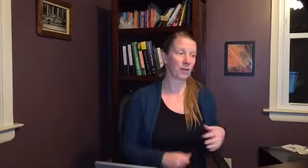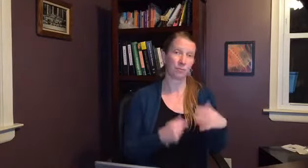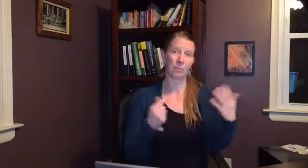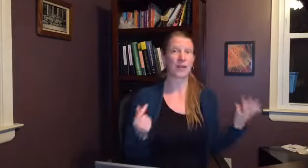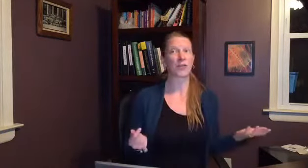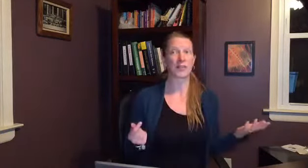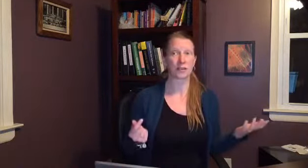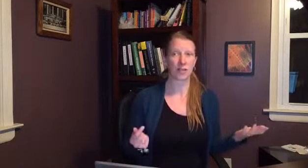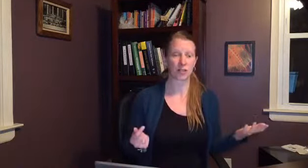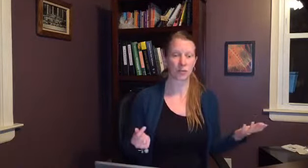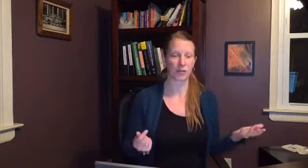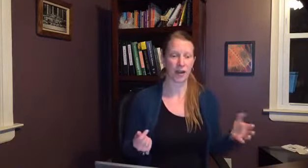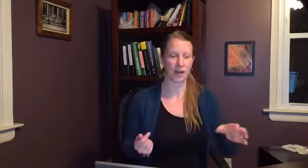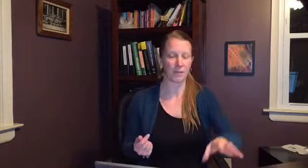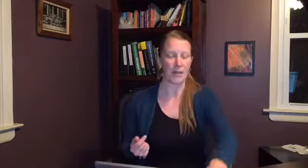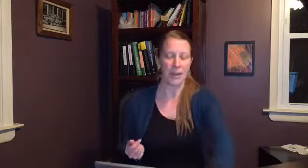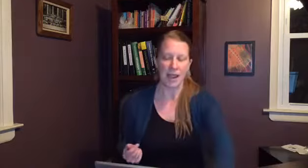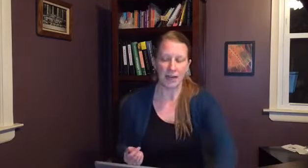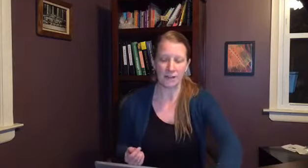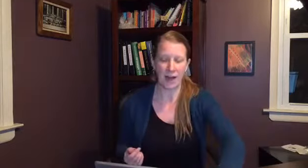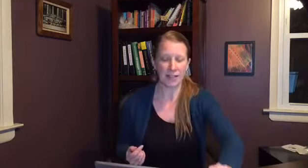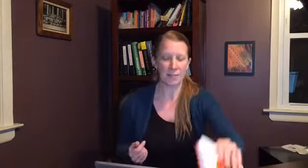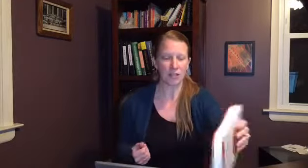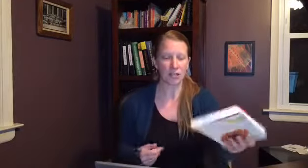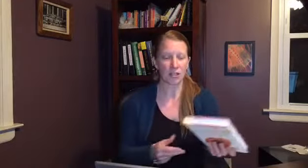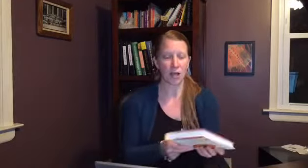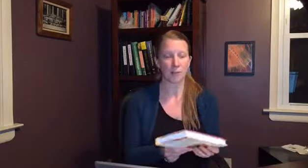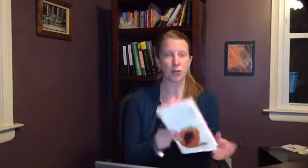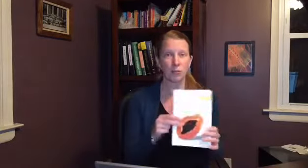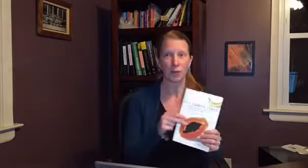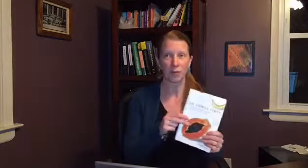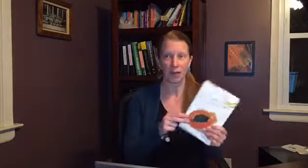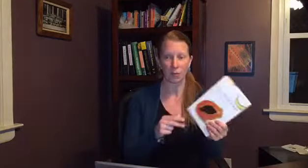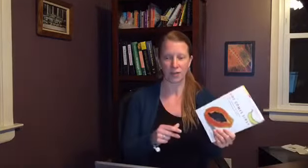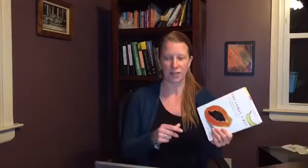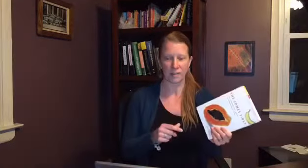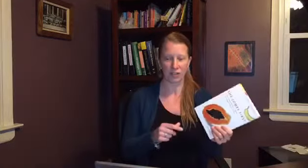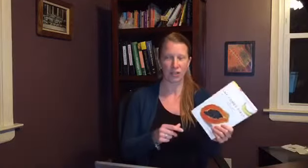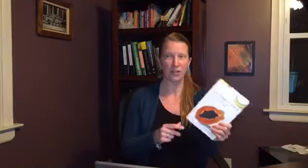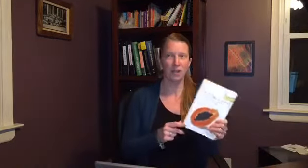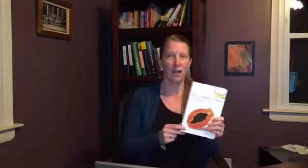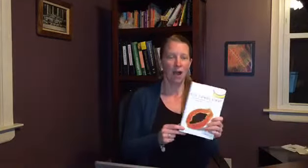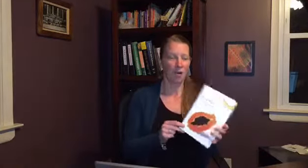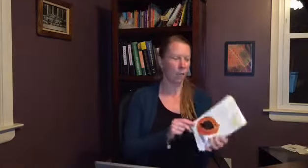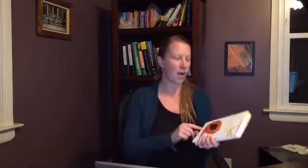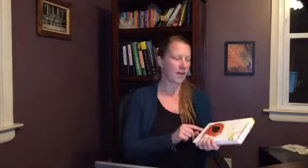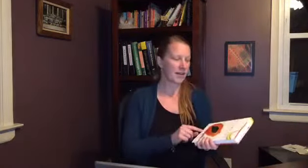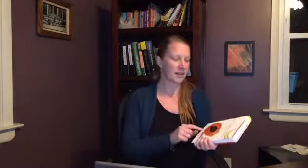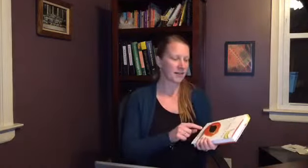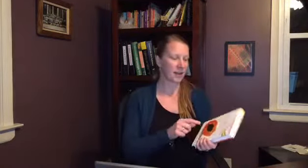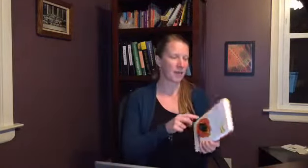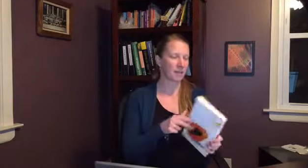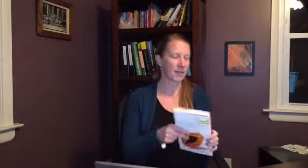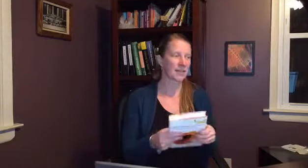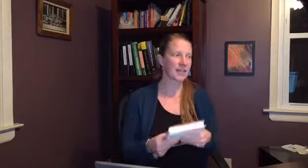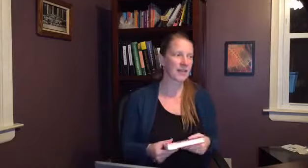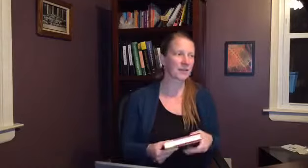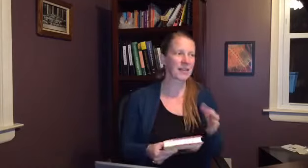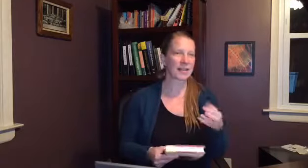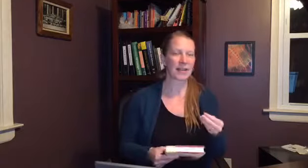know increase our sexual desire and I forgot to mention on two books that I wanted to mention one is because I definitely think